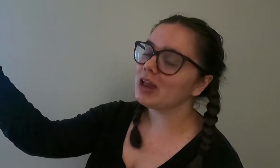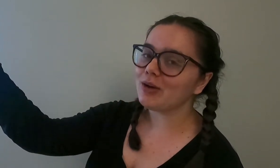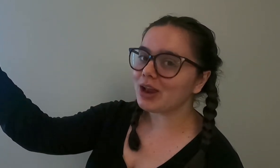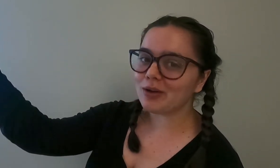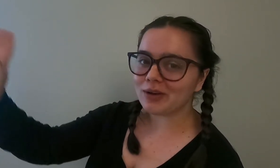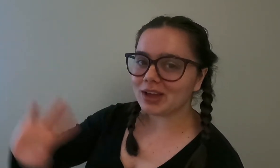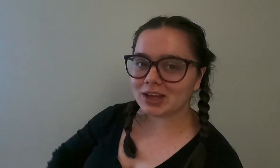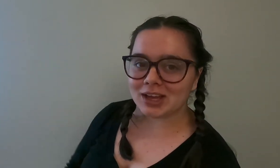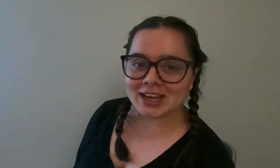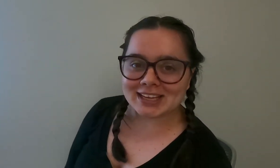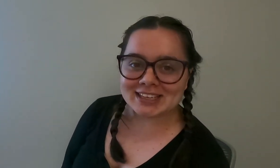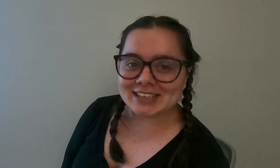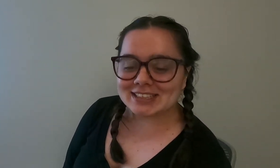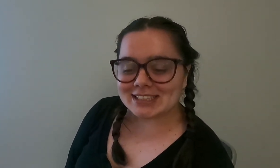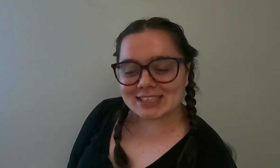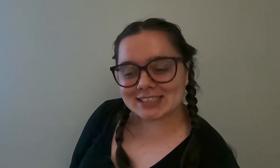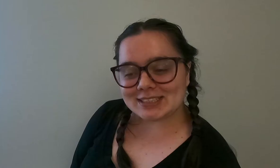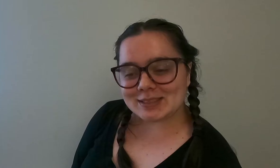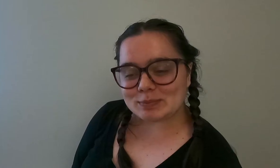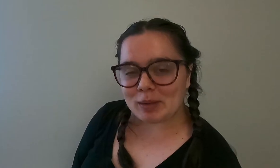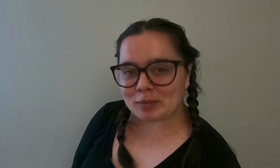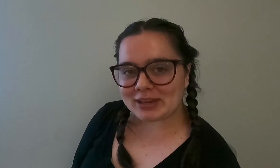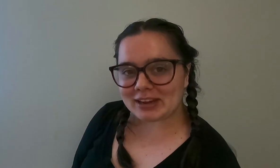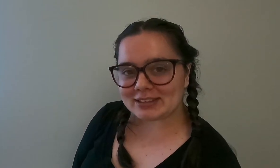hello hello probably not